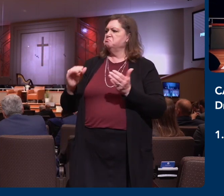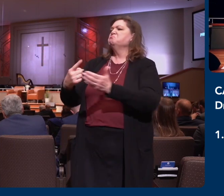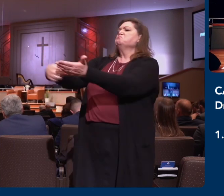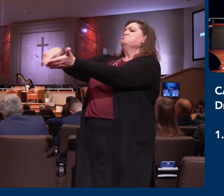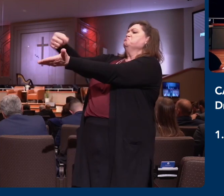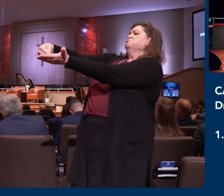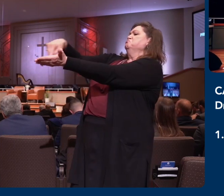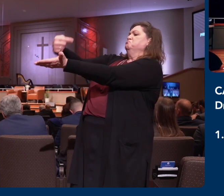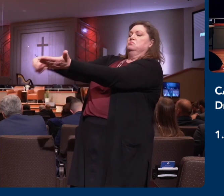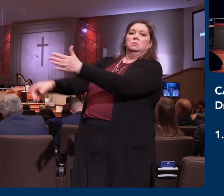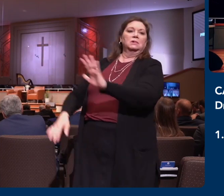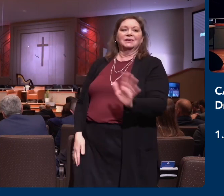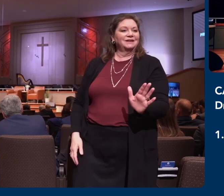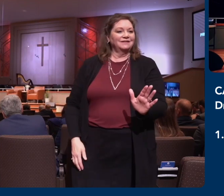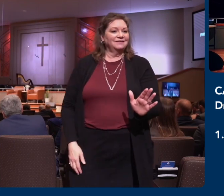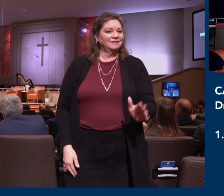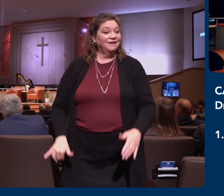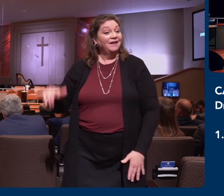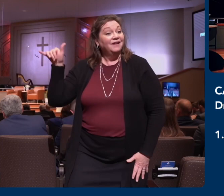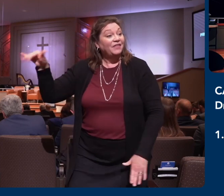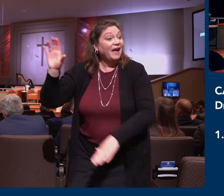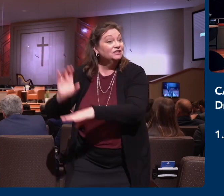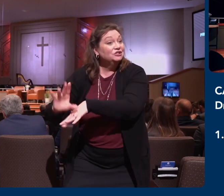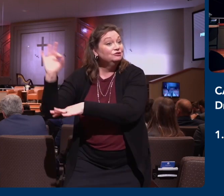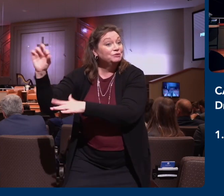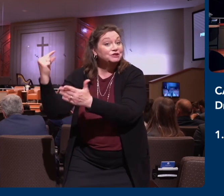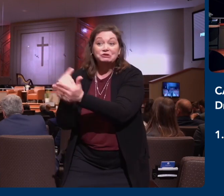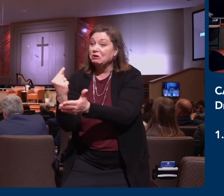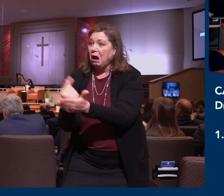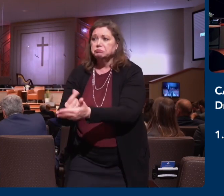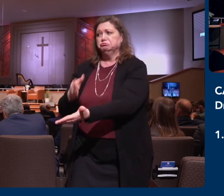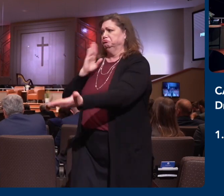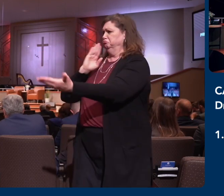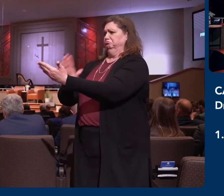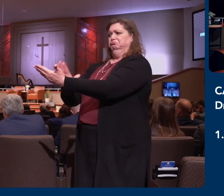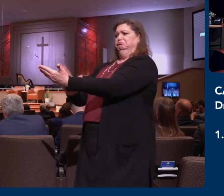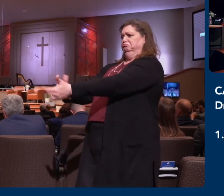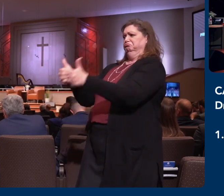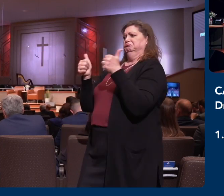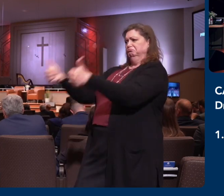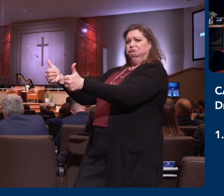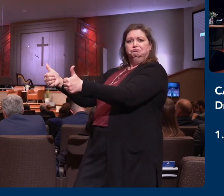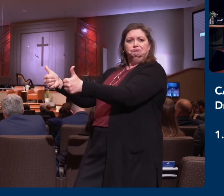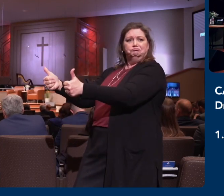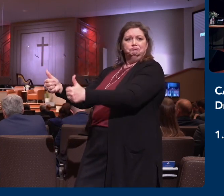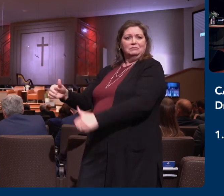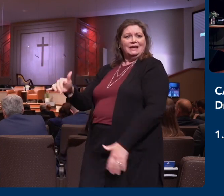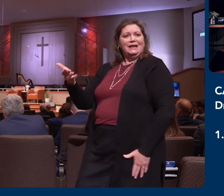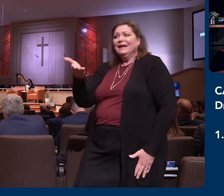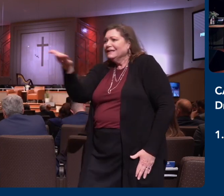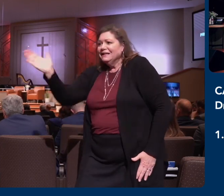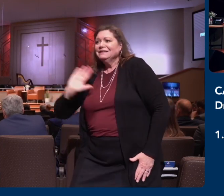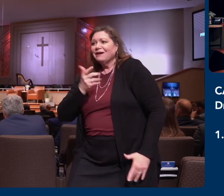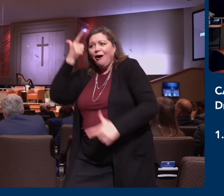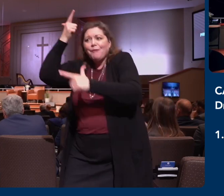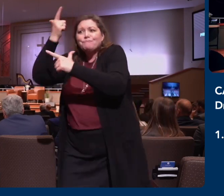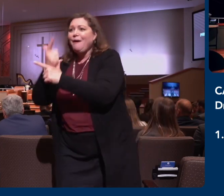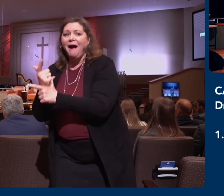and they're preaching the gospel and they're living for the Lord and they're serving God, listen, these are brothers in Christ, but yet we're so busy looking at the